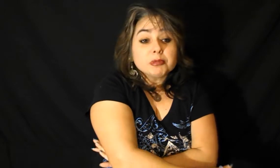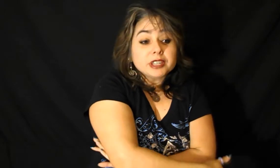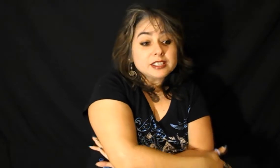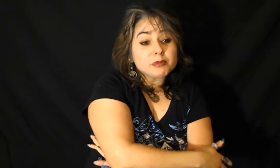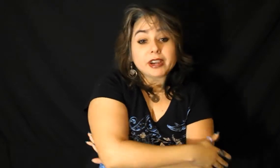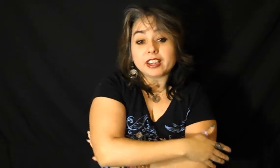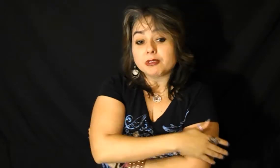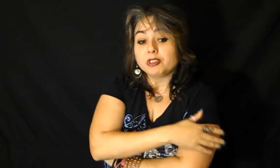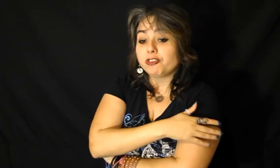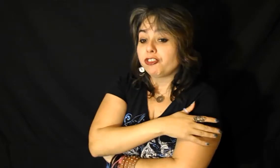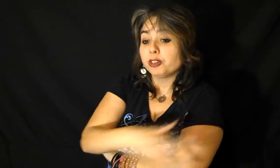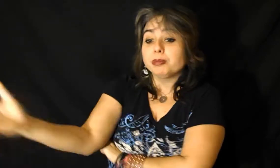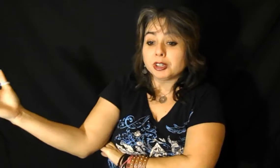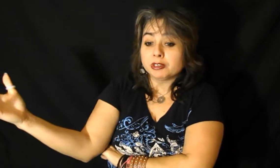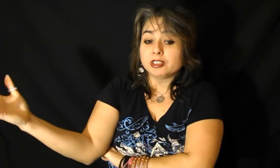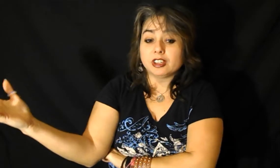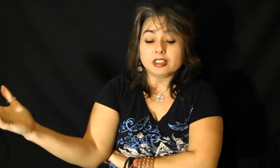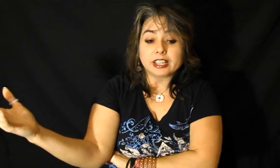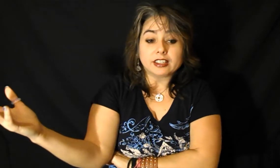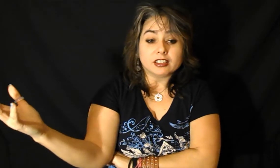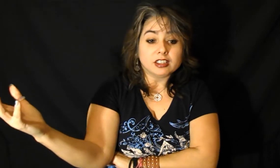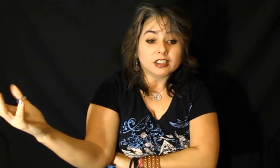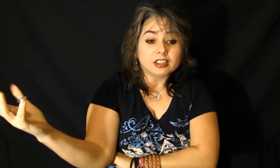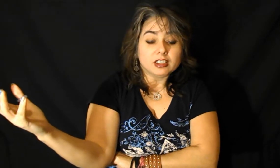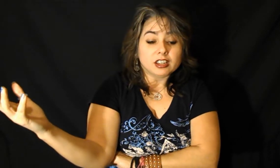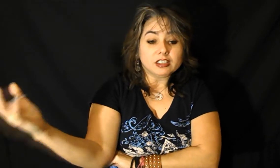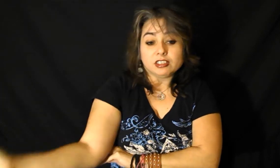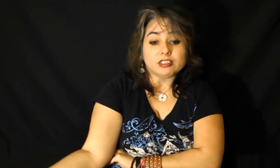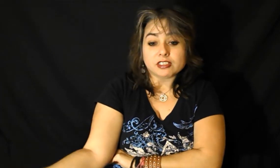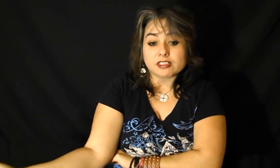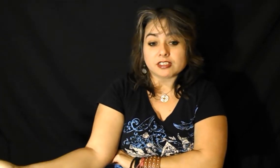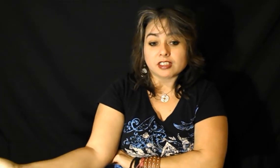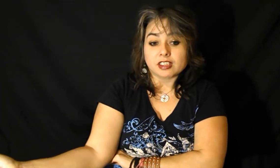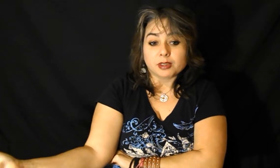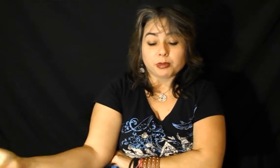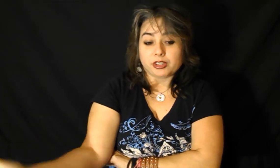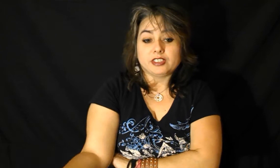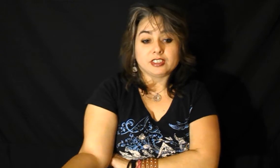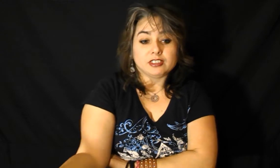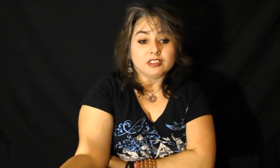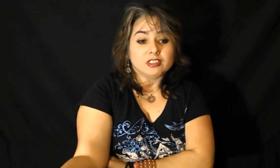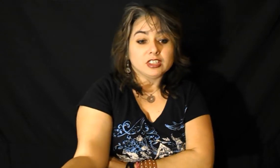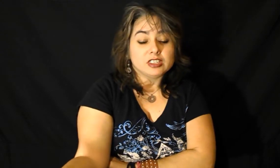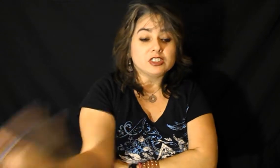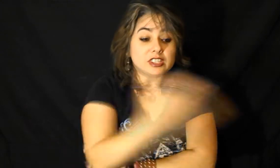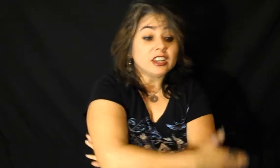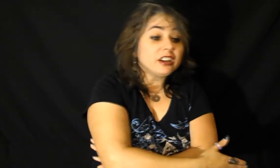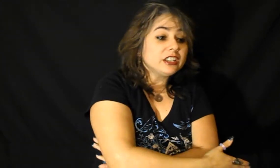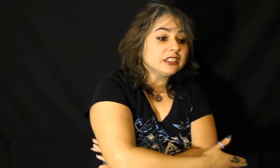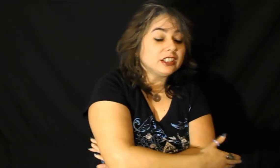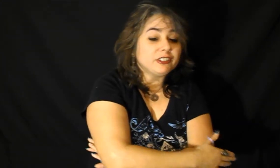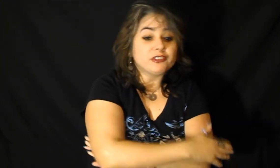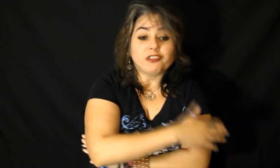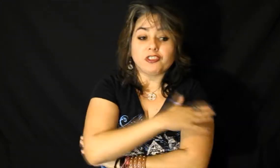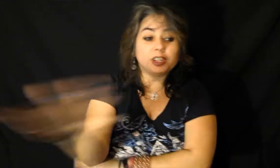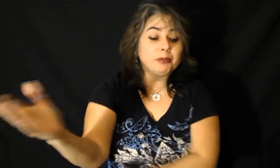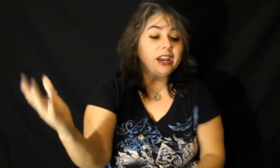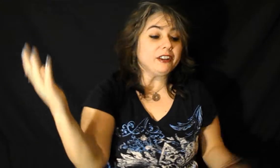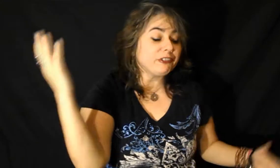be replaced by full-blown like adults pretty soon so Sierra is gonna flip out